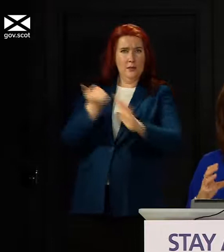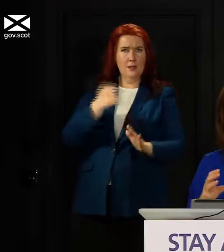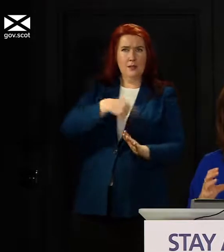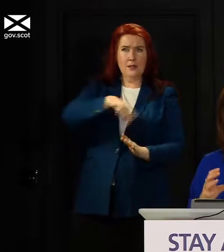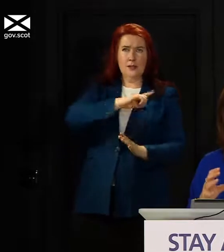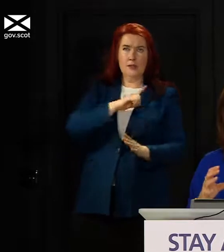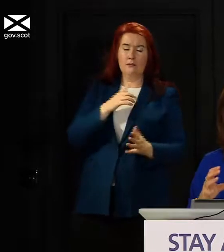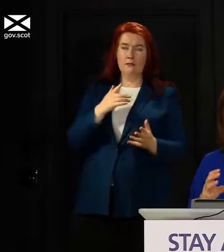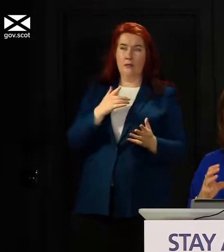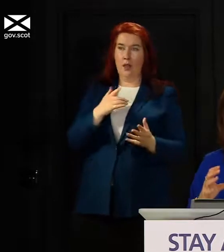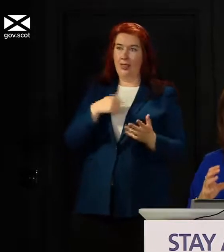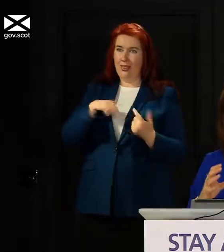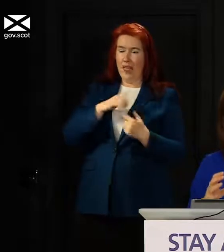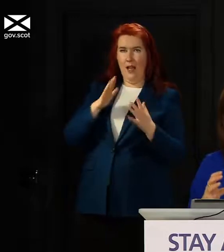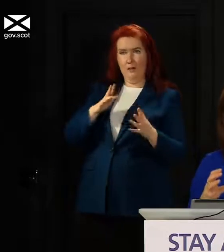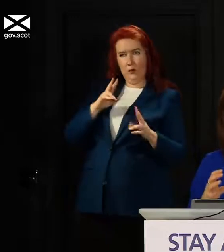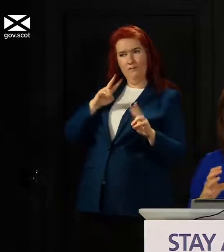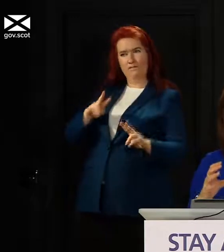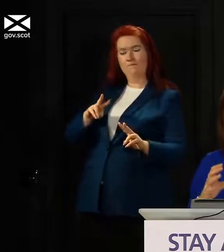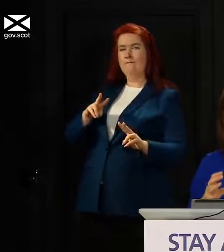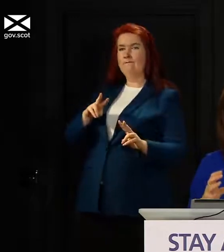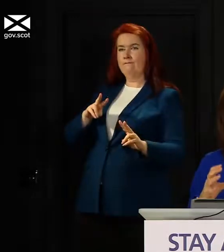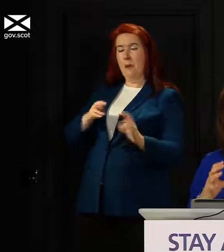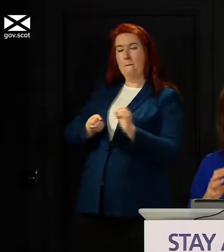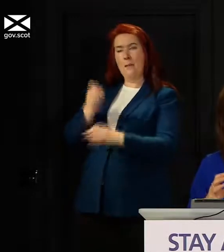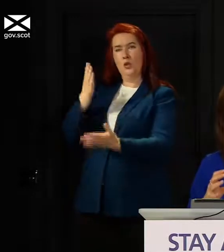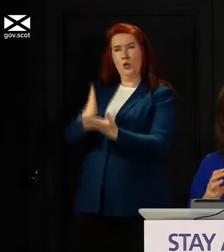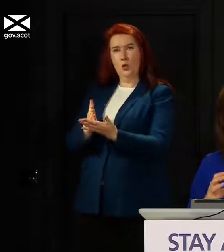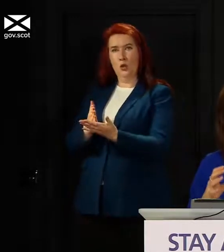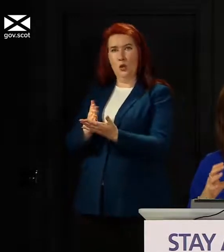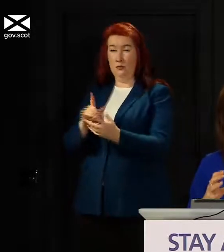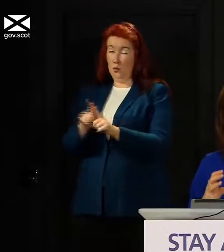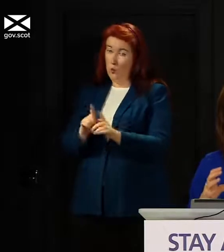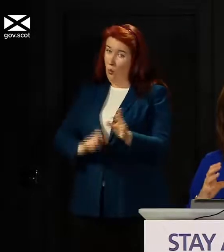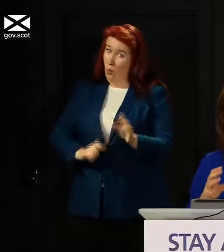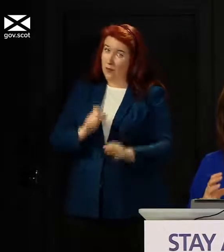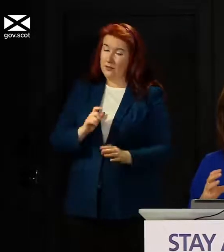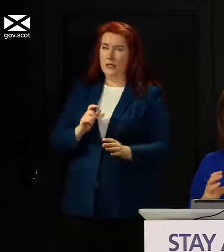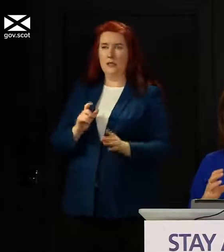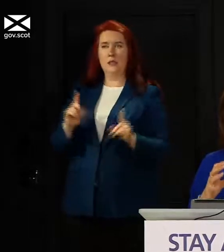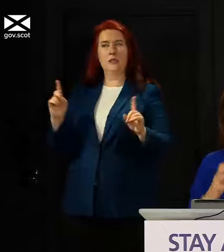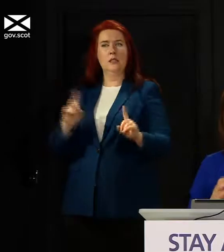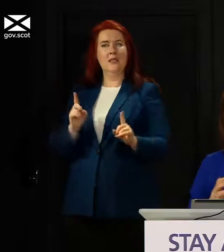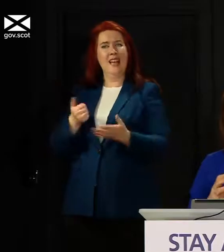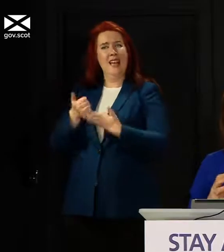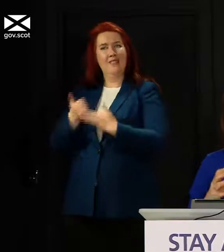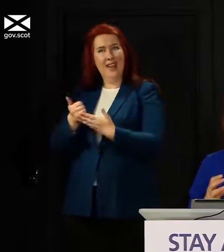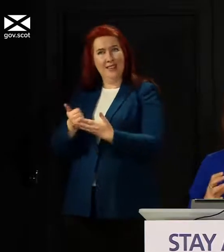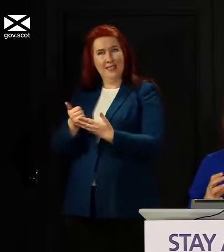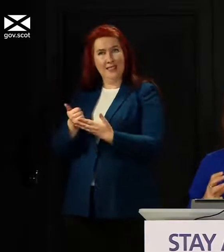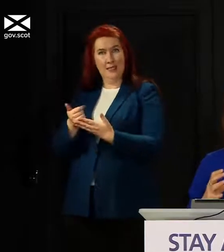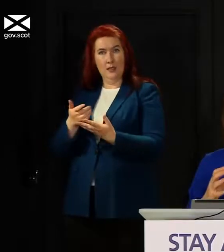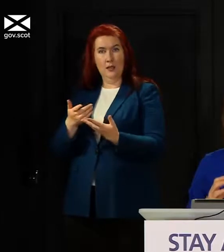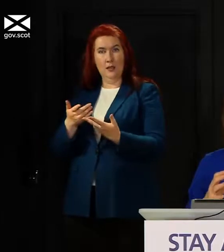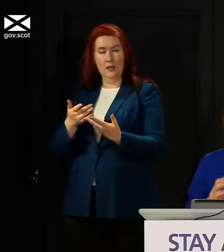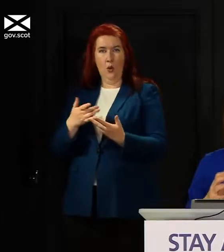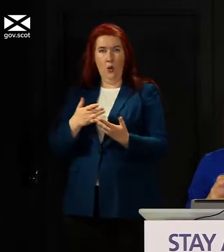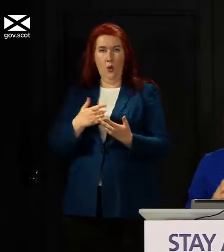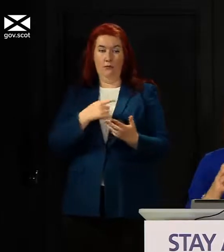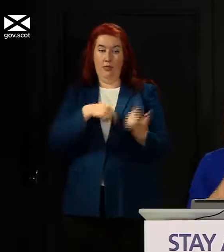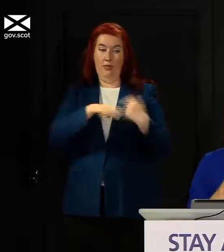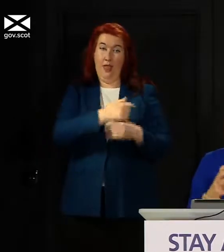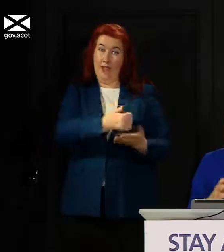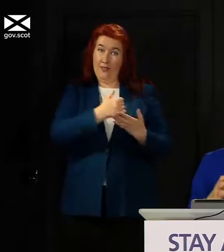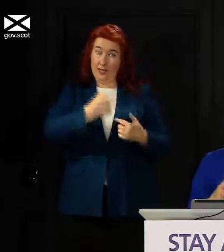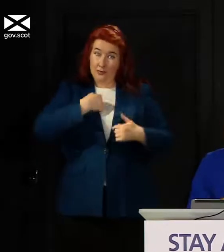clinicians and others to take time to be sure and confident about the advice that they give me about what